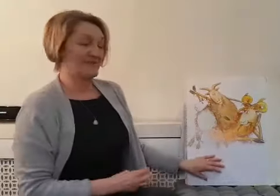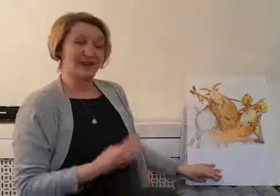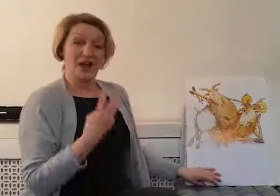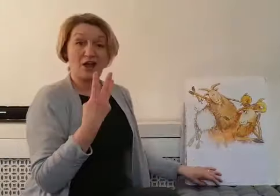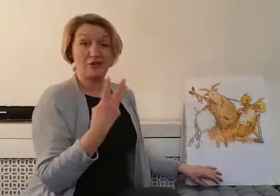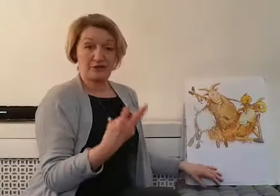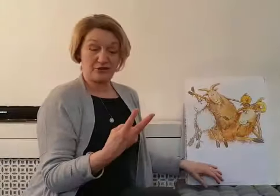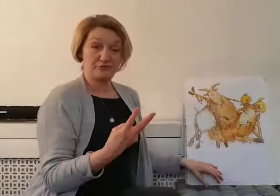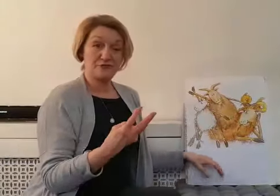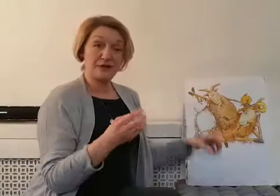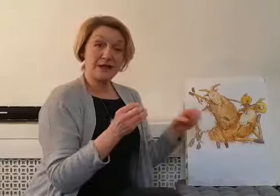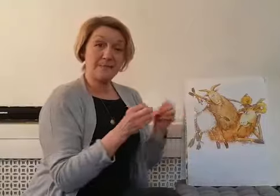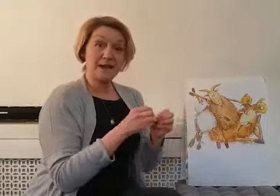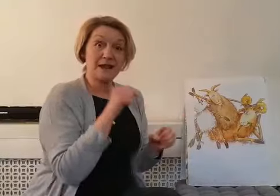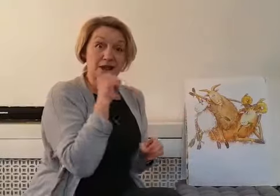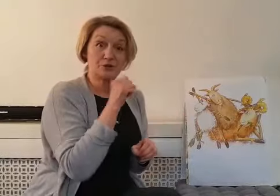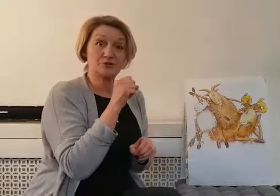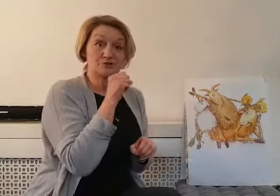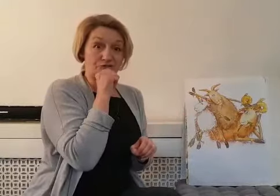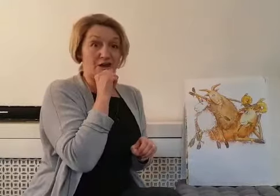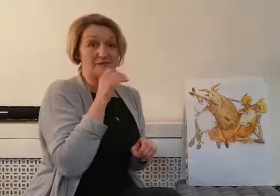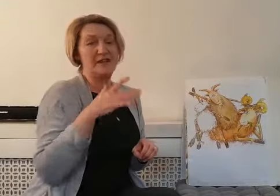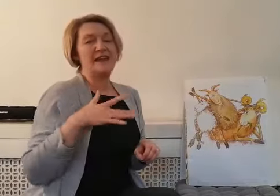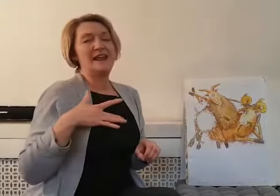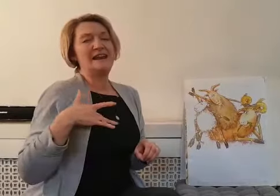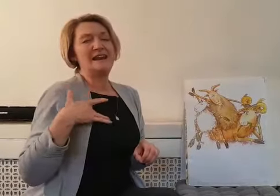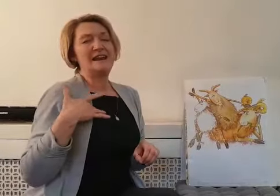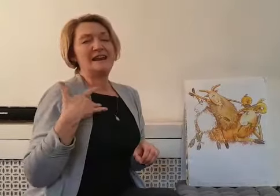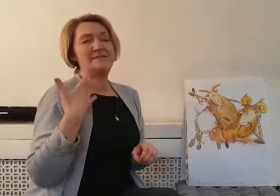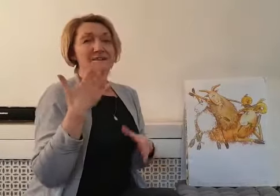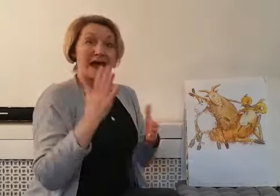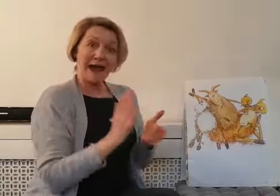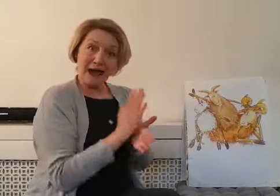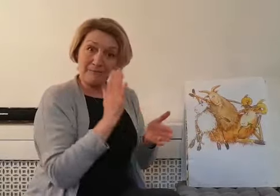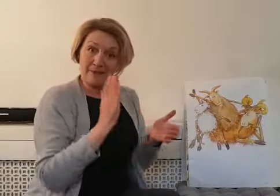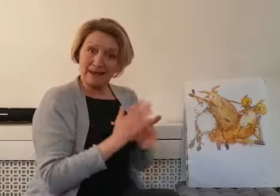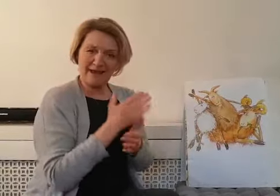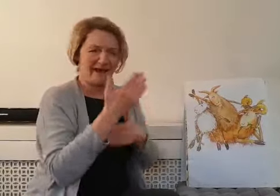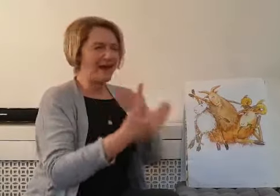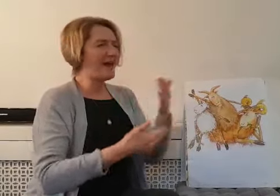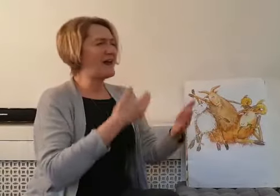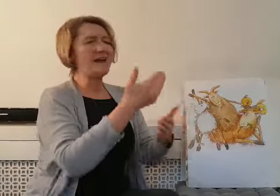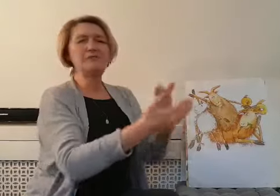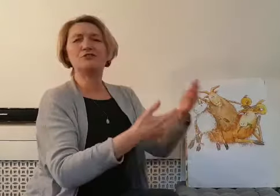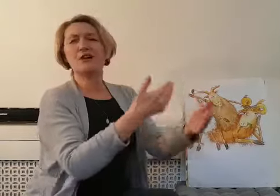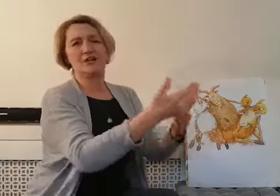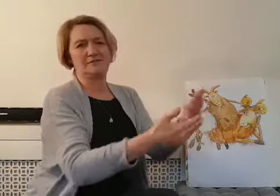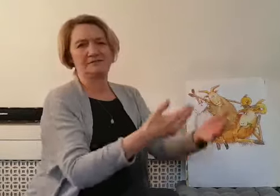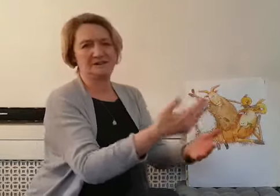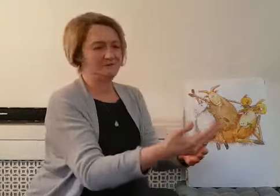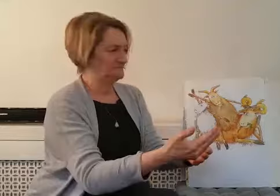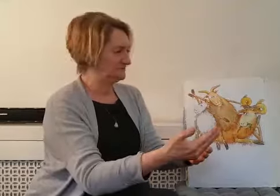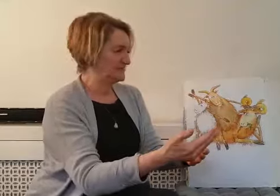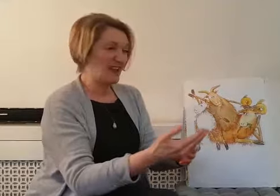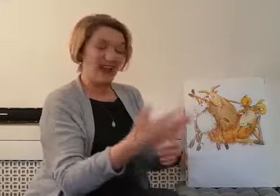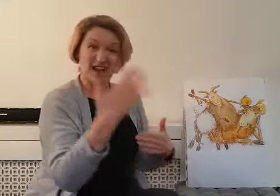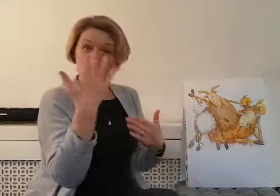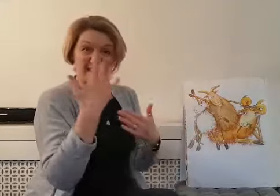And the three Billy Goat Gruff lived happily ever after. And they